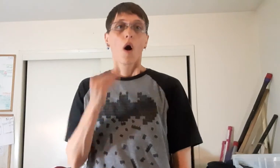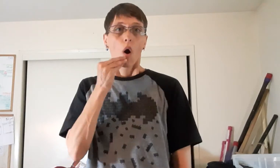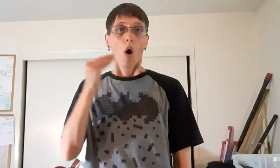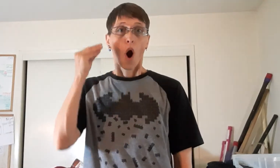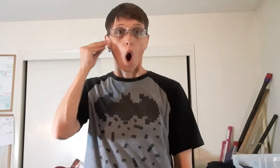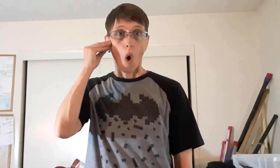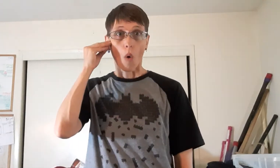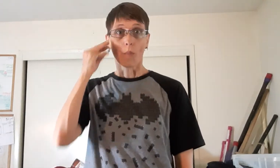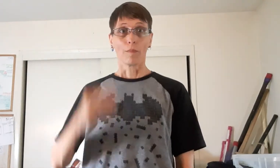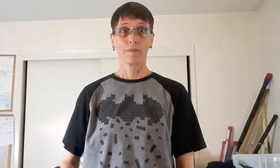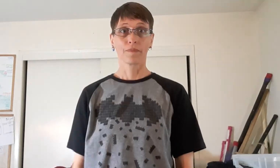Home.